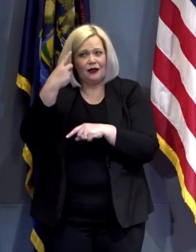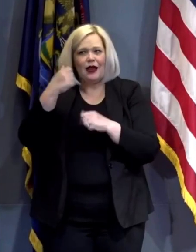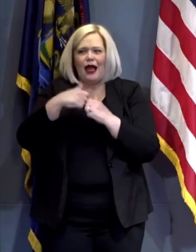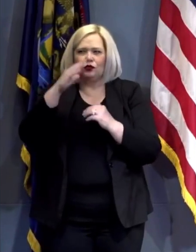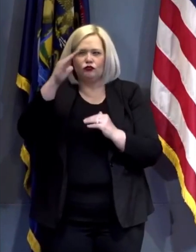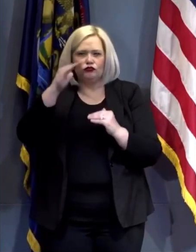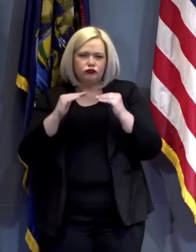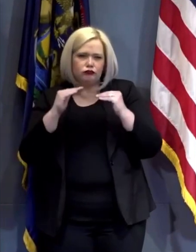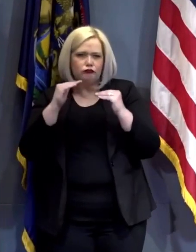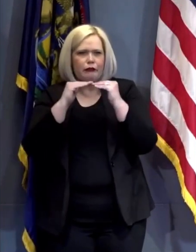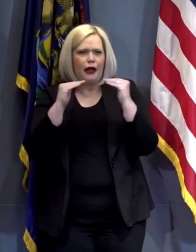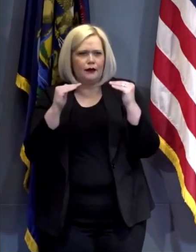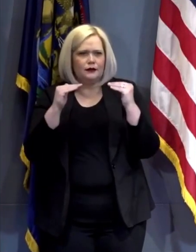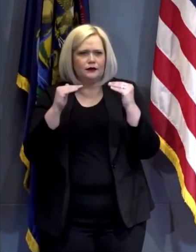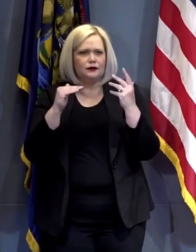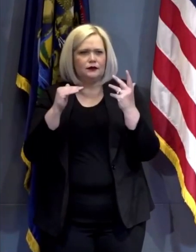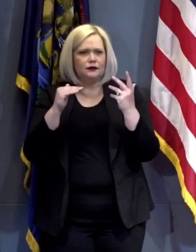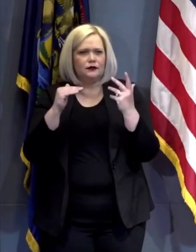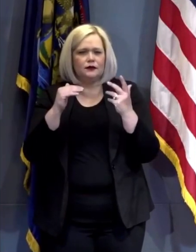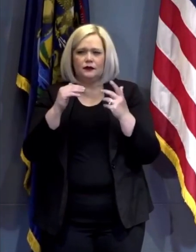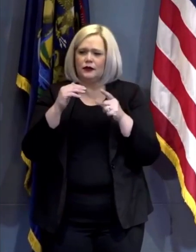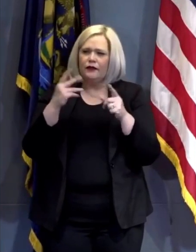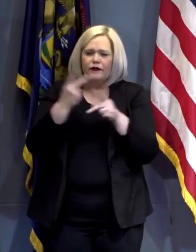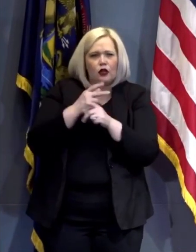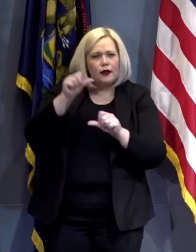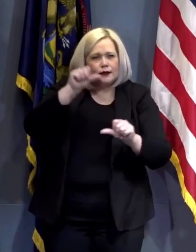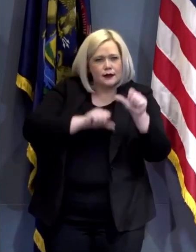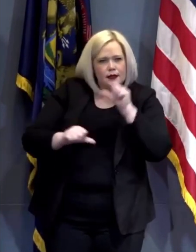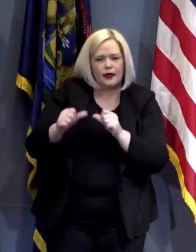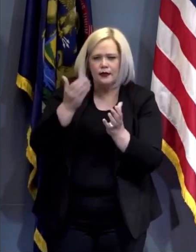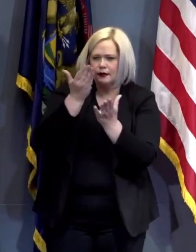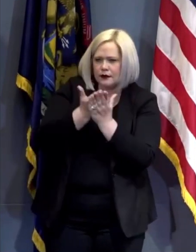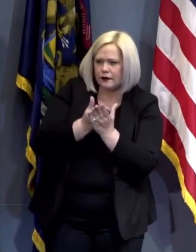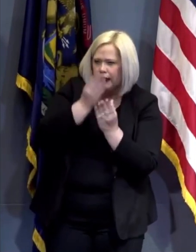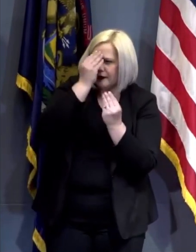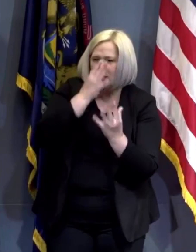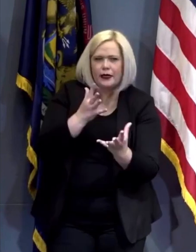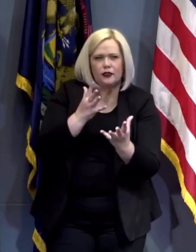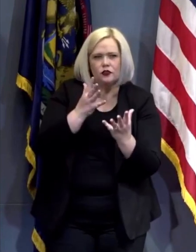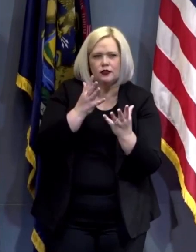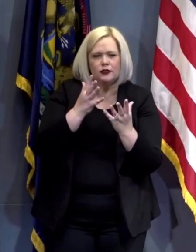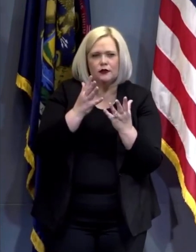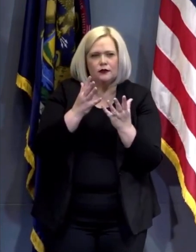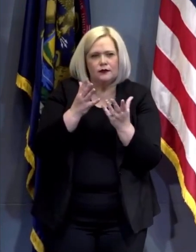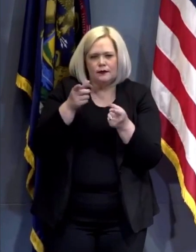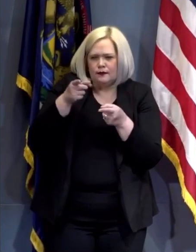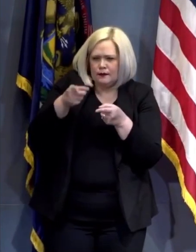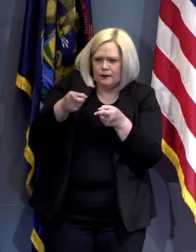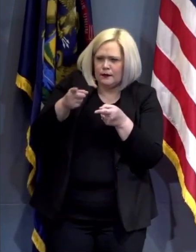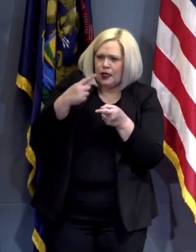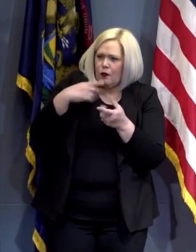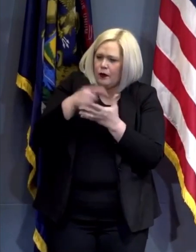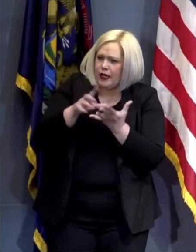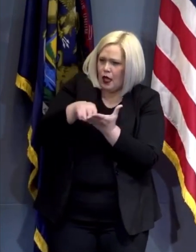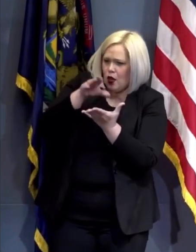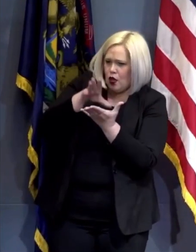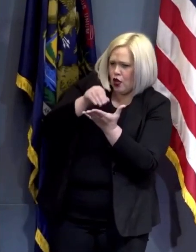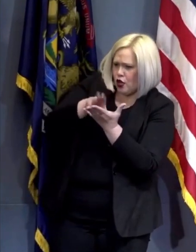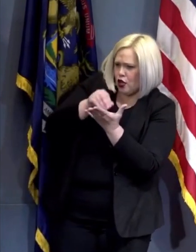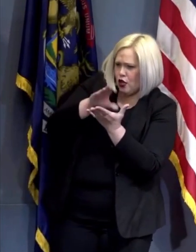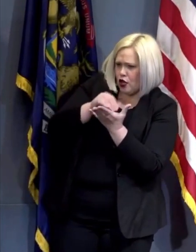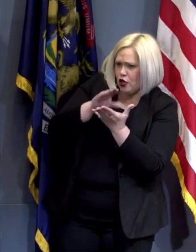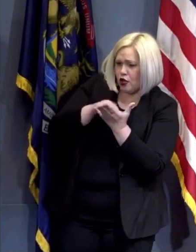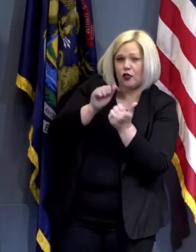the science, the facts, the information, and the experiences of people take us and we use that data that we will gather through the increased testing